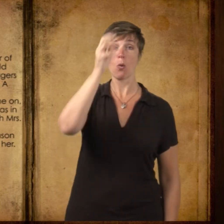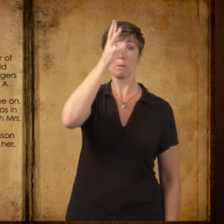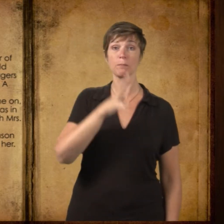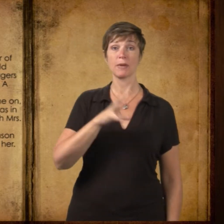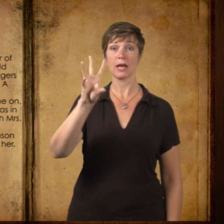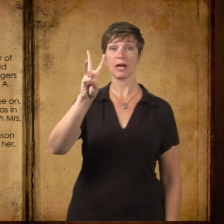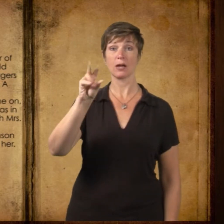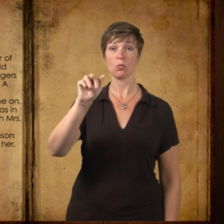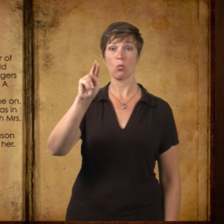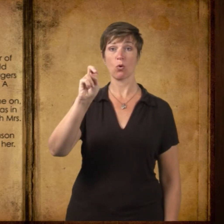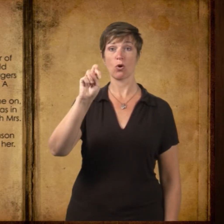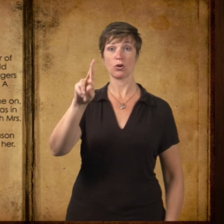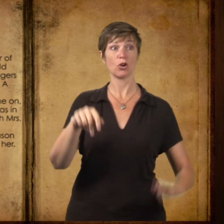on! Come on, everyone!